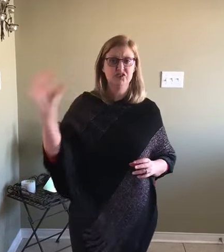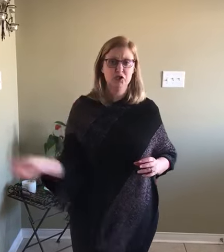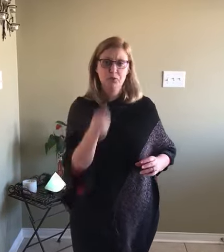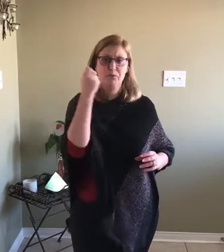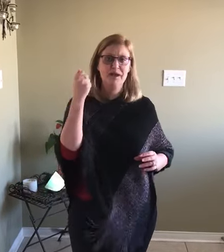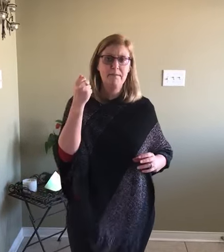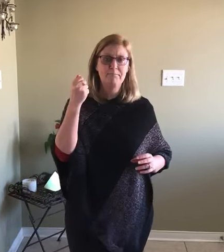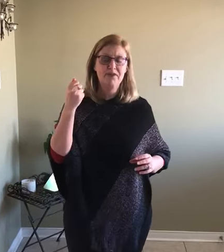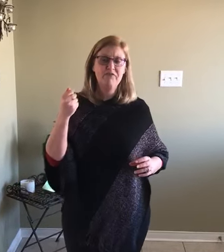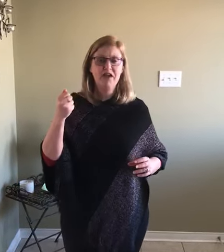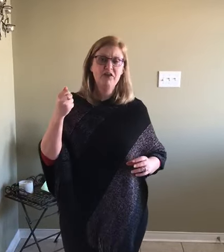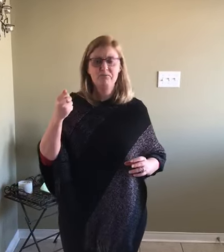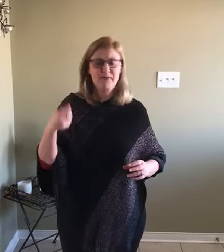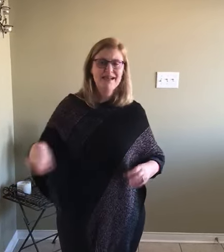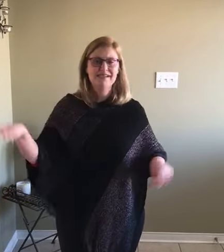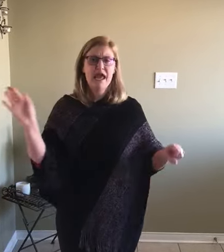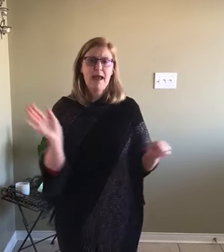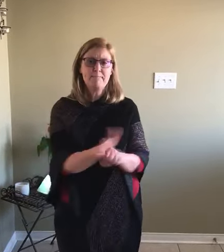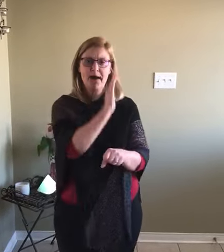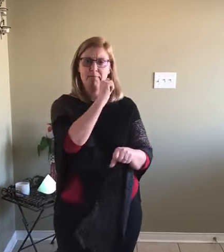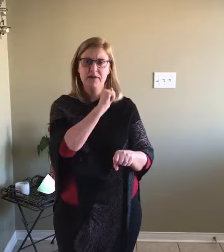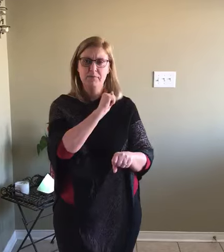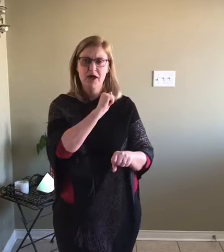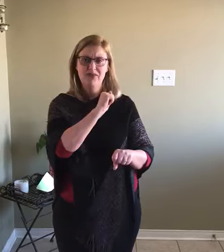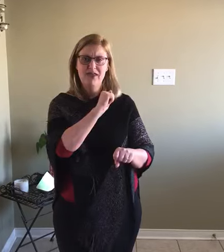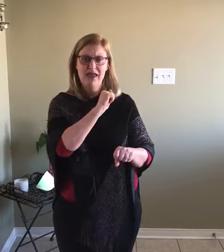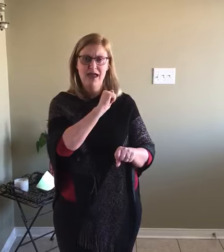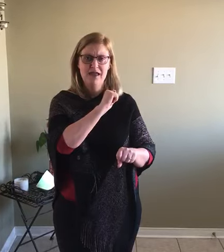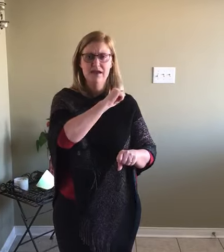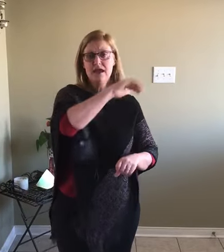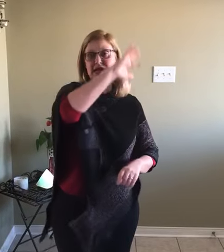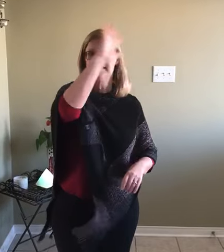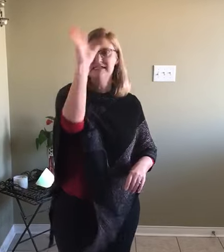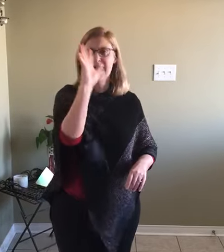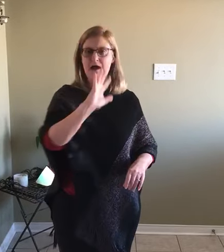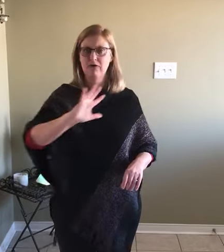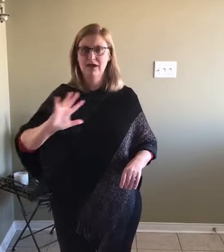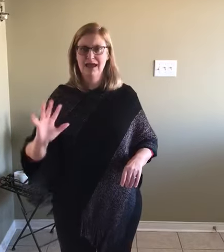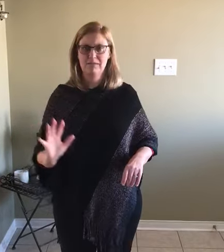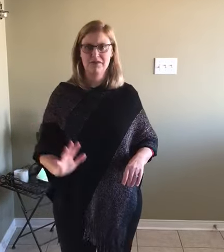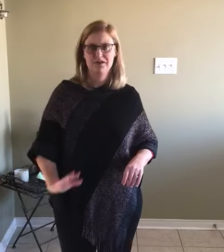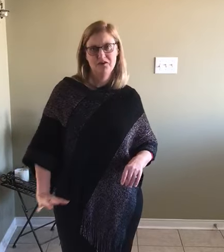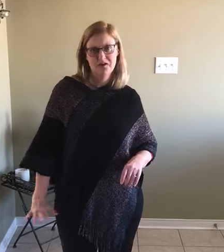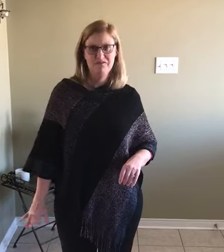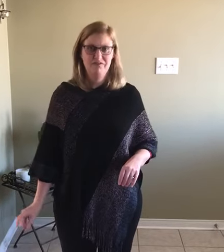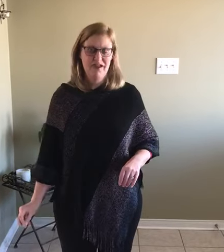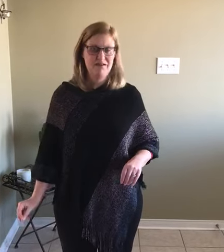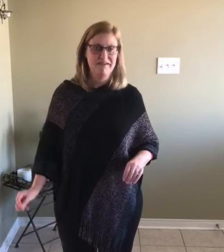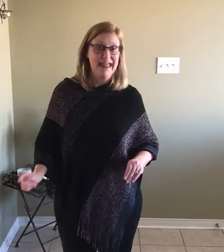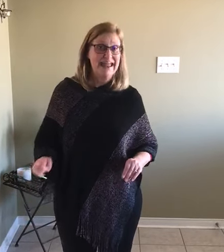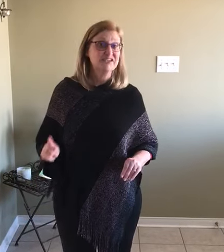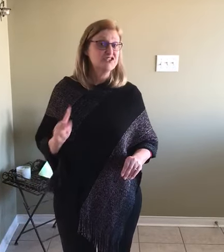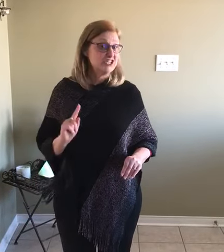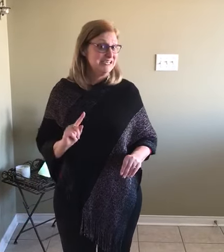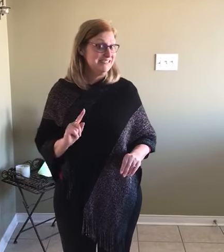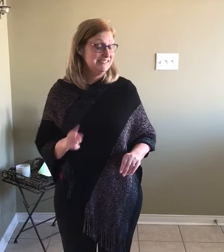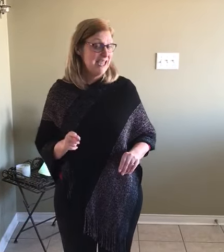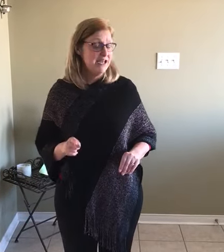scooping up the field mice and bopping them on the head. Down came the good fairy and she said,